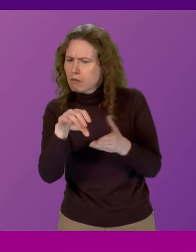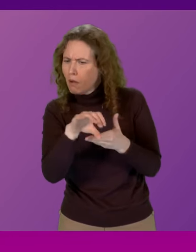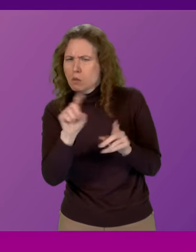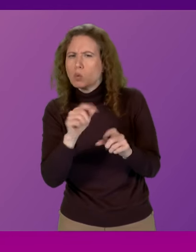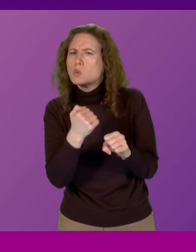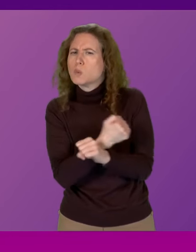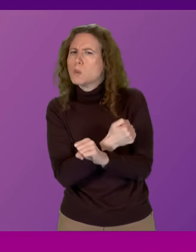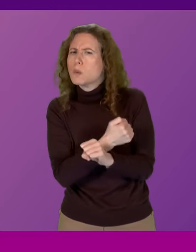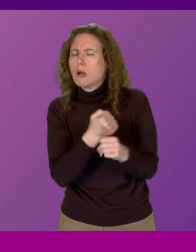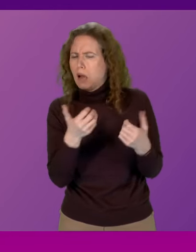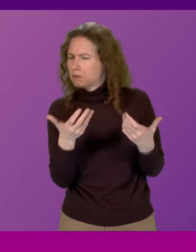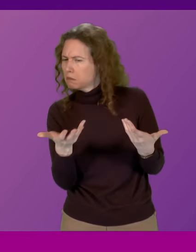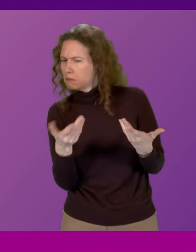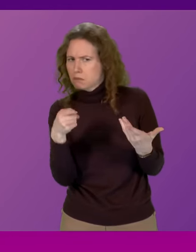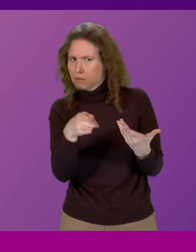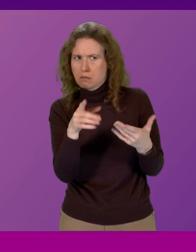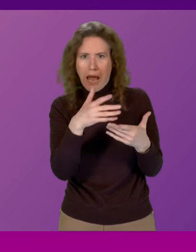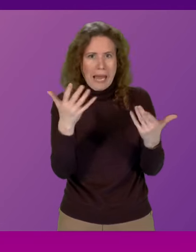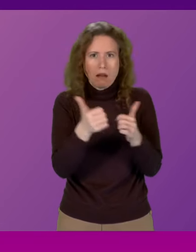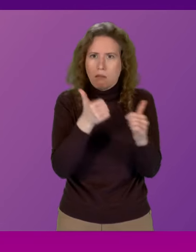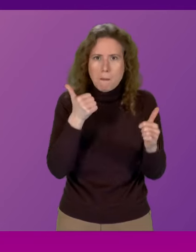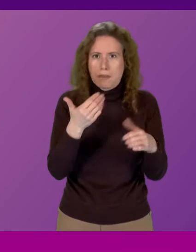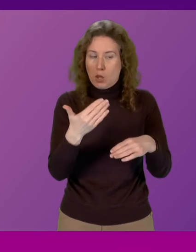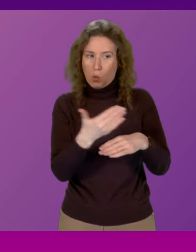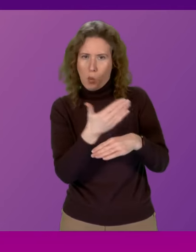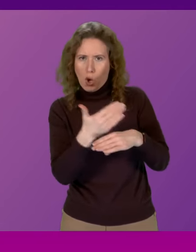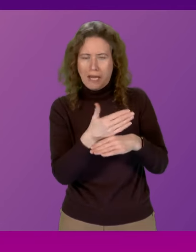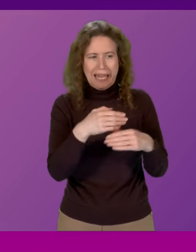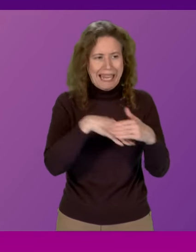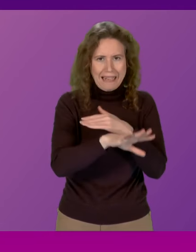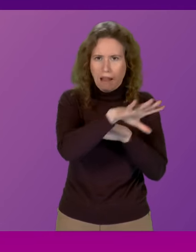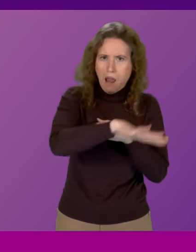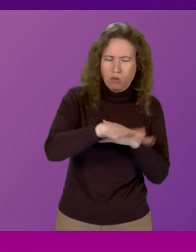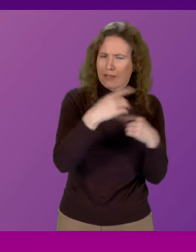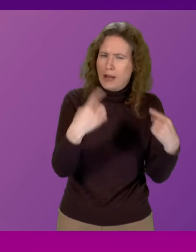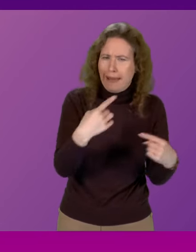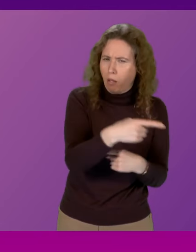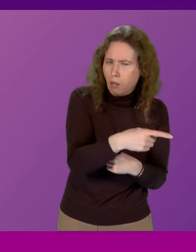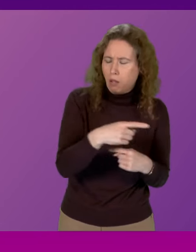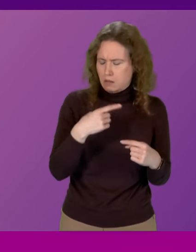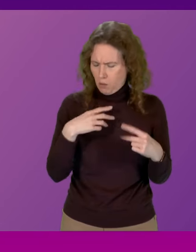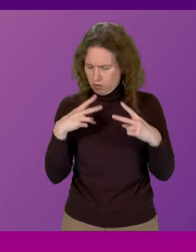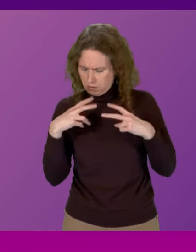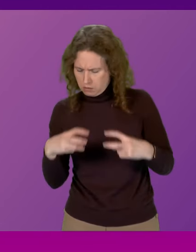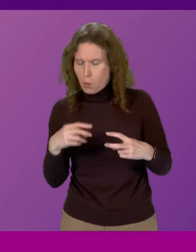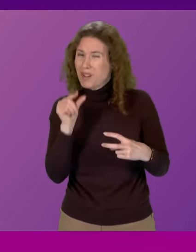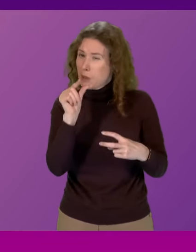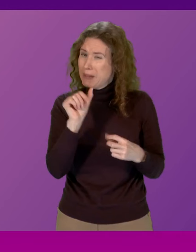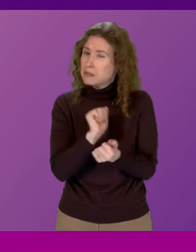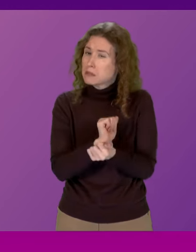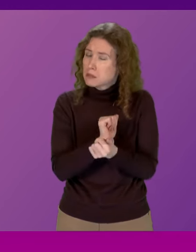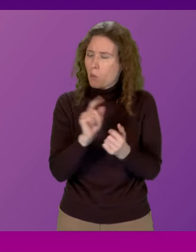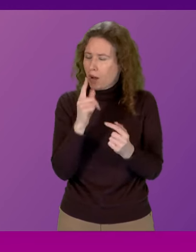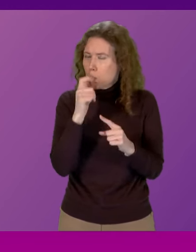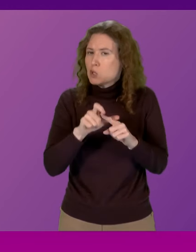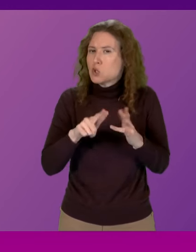to any of those companies that were working in legal settlements my understanding is that we are somewhat constrained in terms of what we